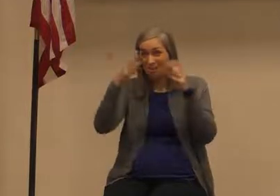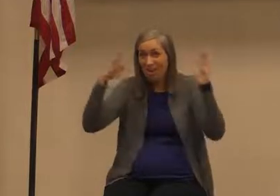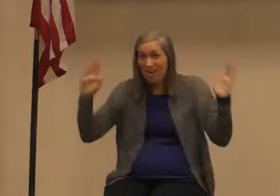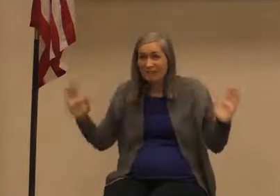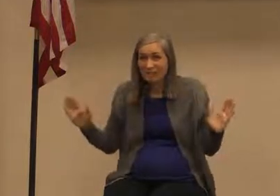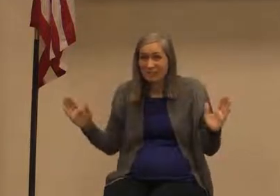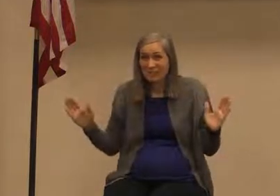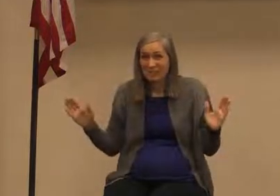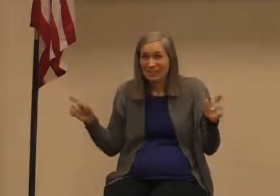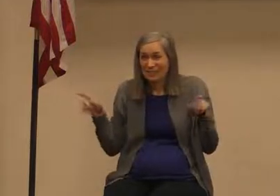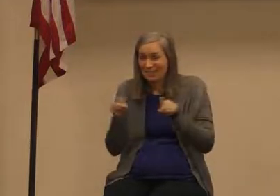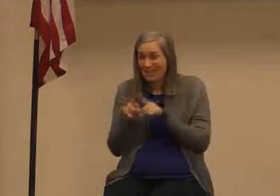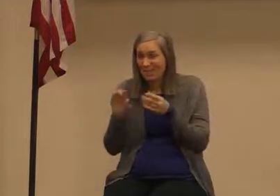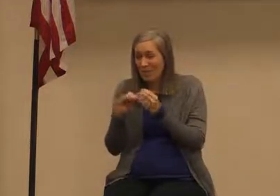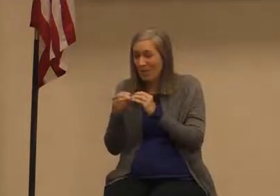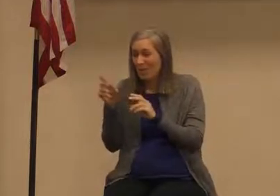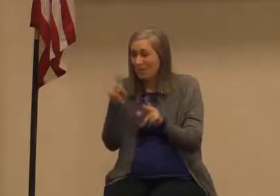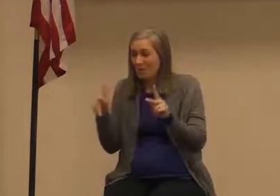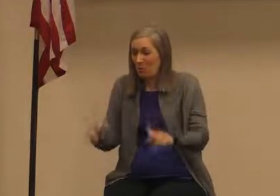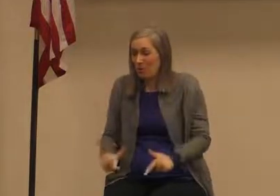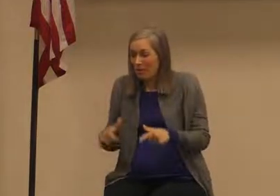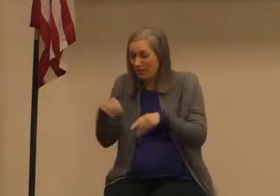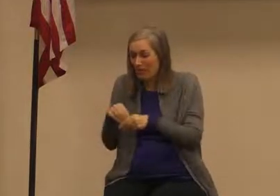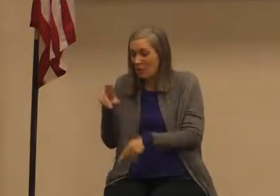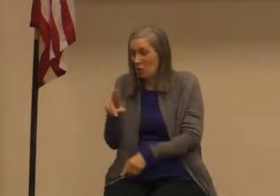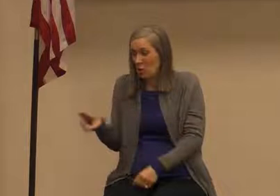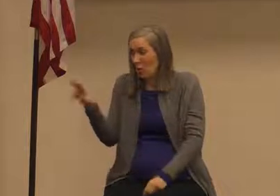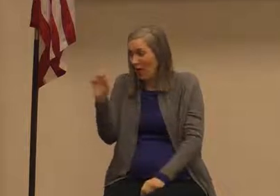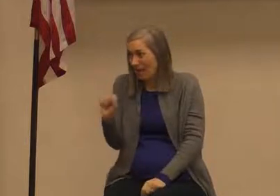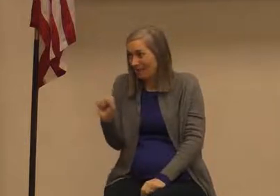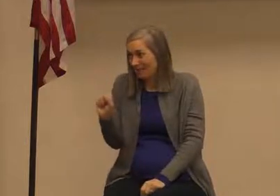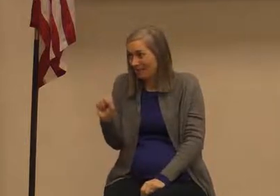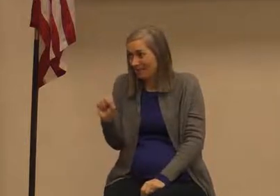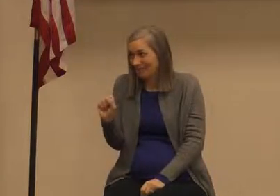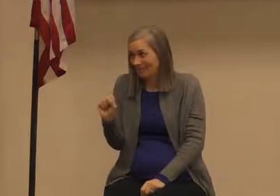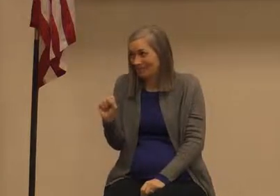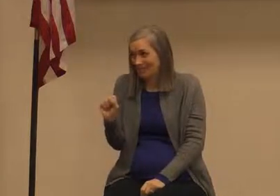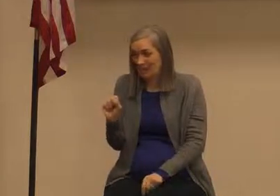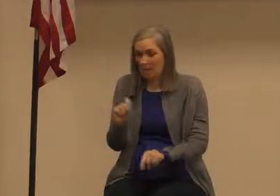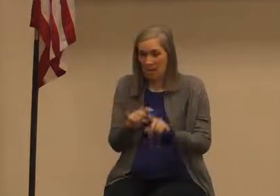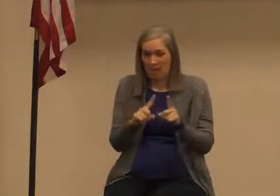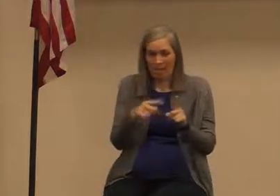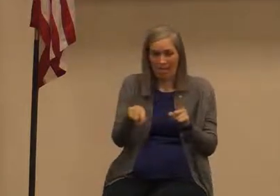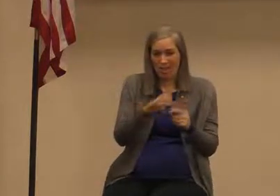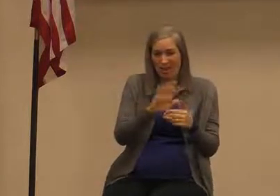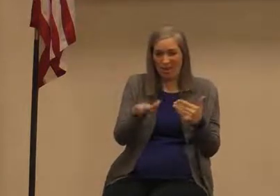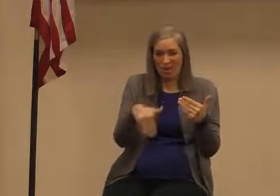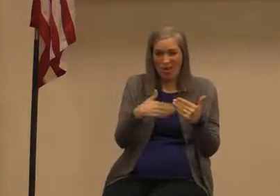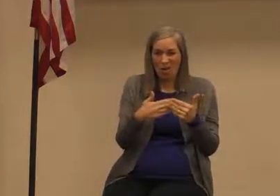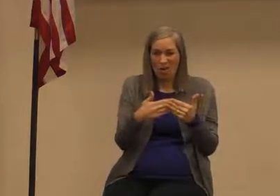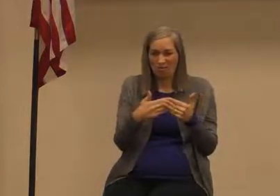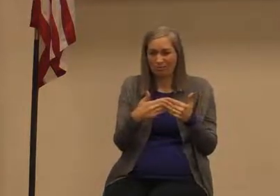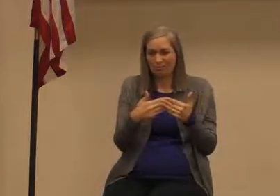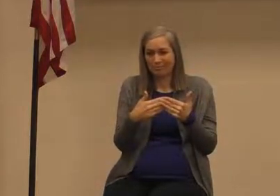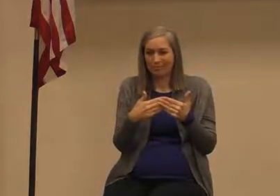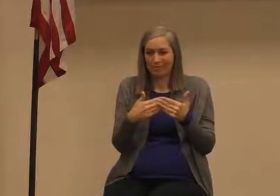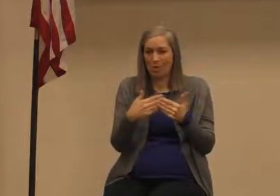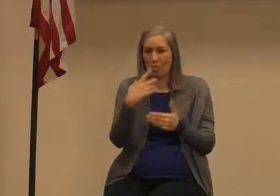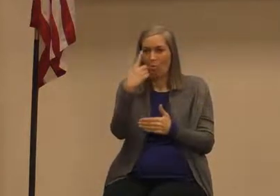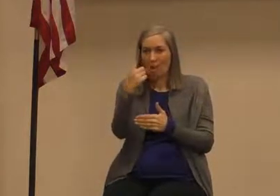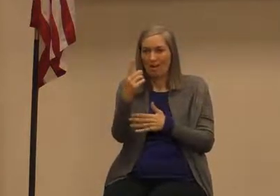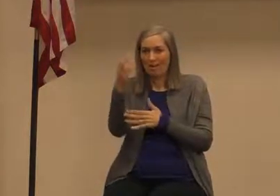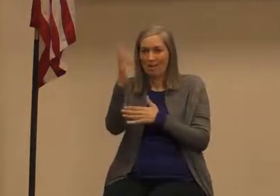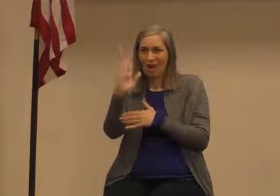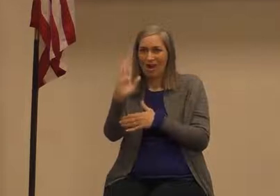million deities in the Hindu pantheon but they are all if you will incarnations of this one supreme being Brahma